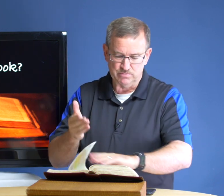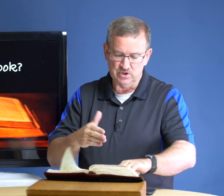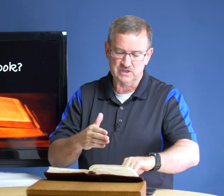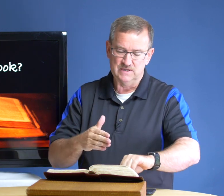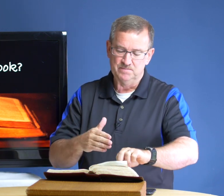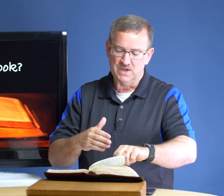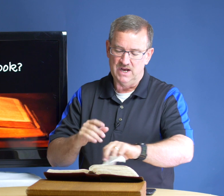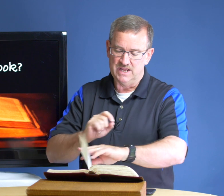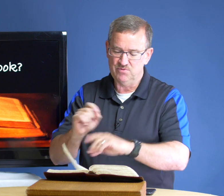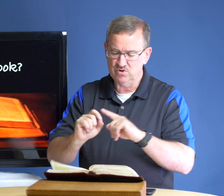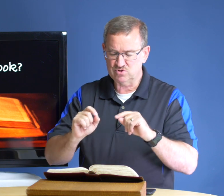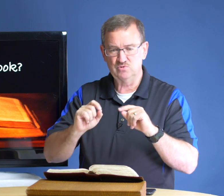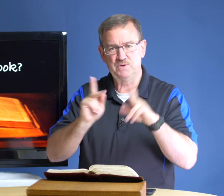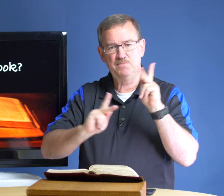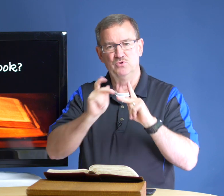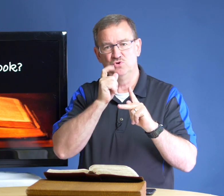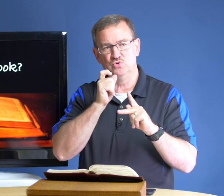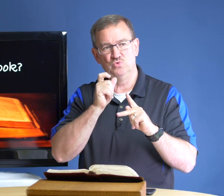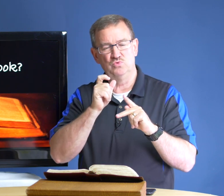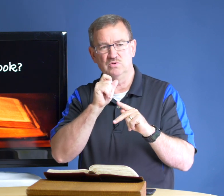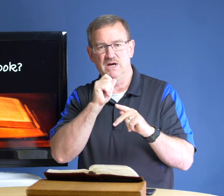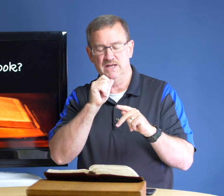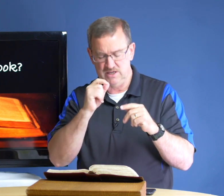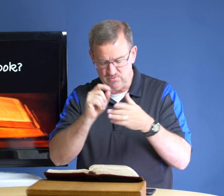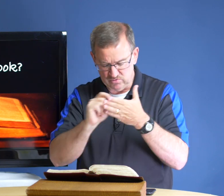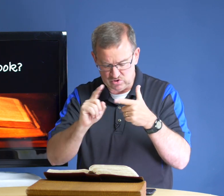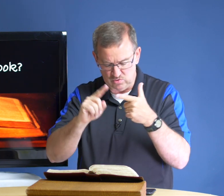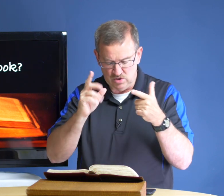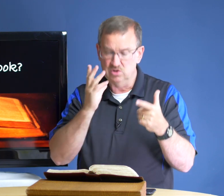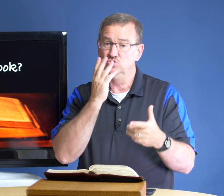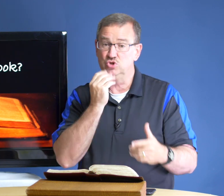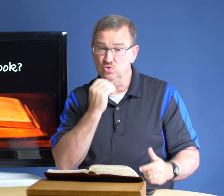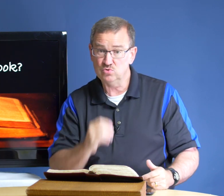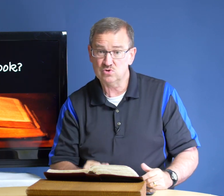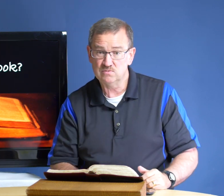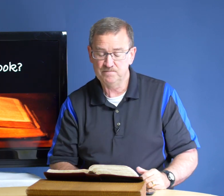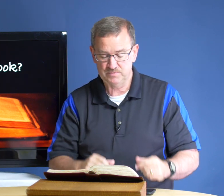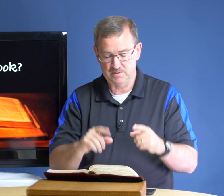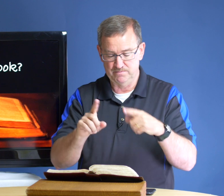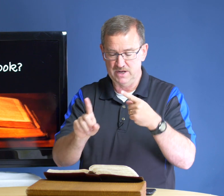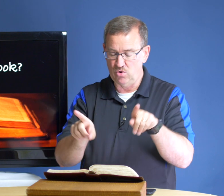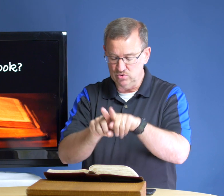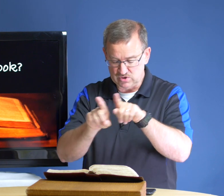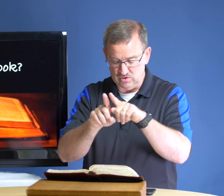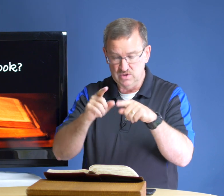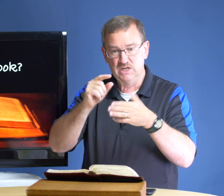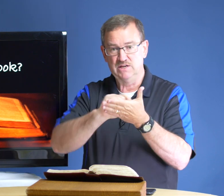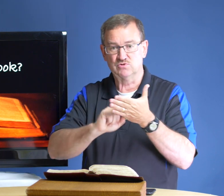book uh he wrote to people who uh he wrote to jews but also he was